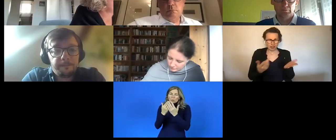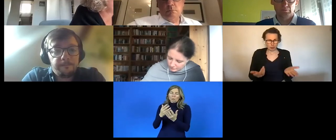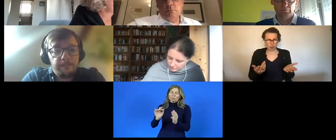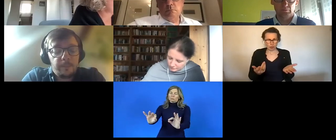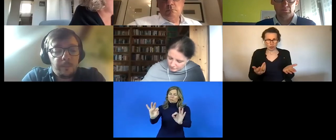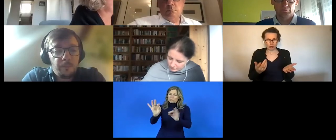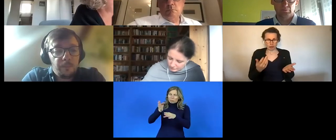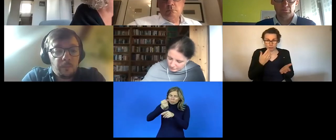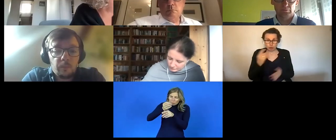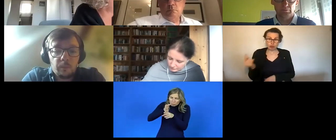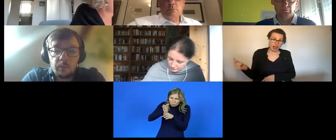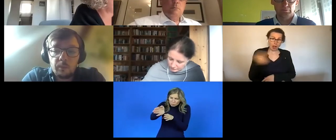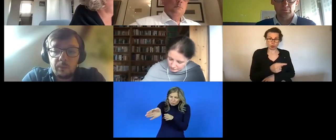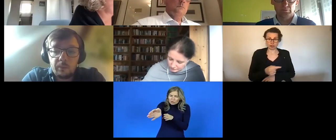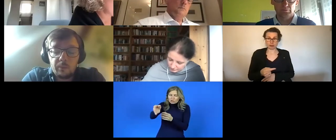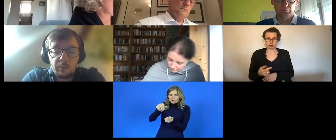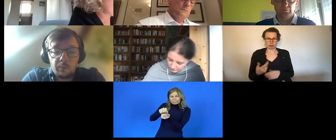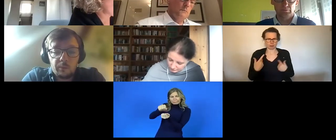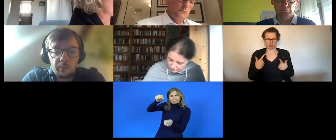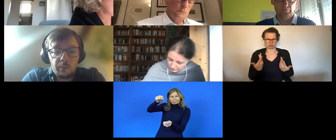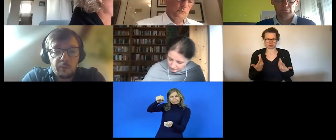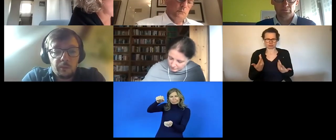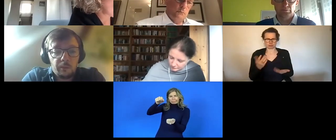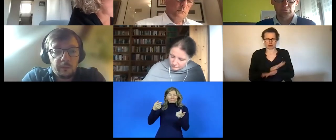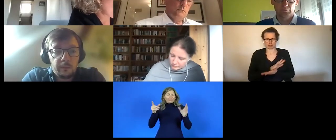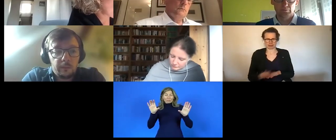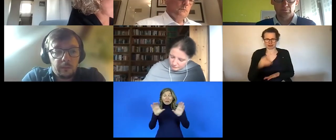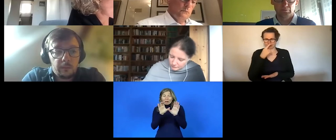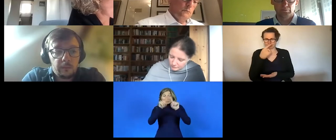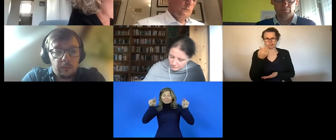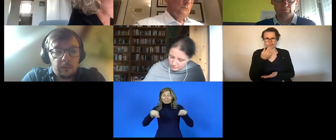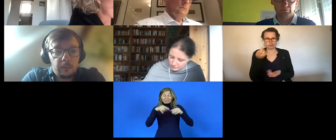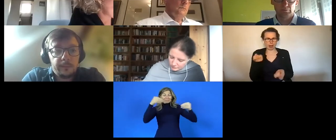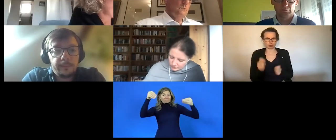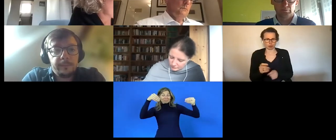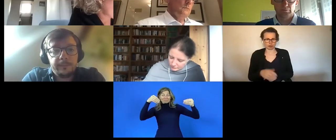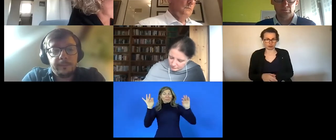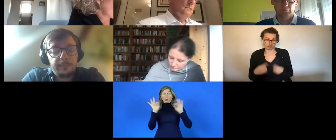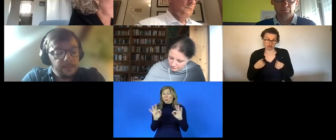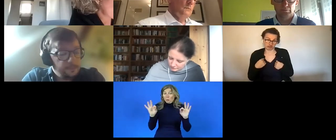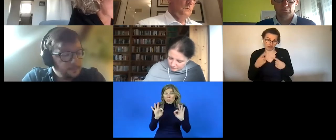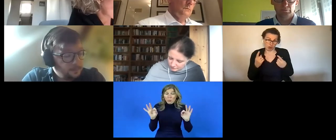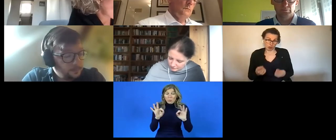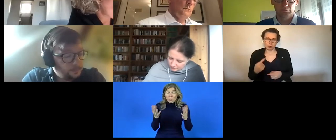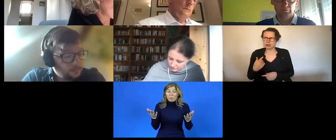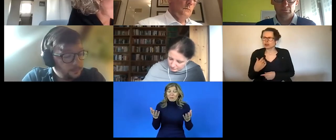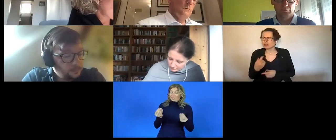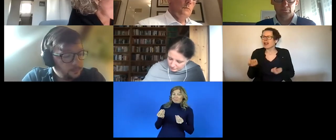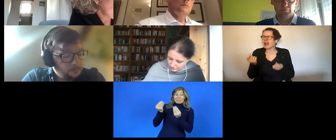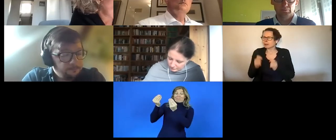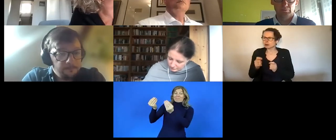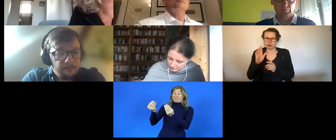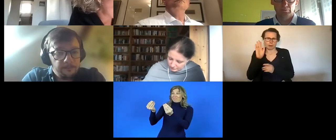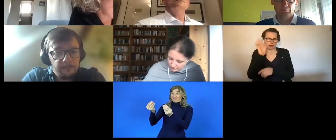uh training certificate it's very very difficult for us it's we can't provide the certificates and nobody